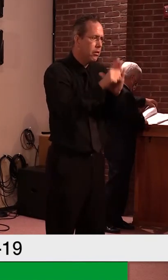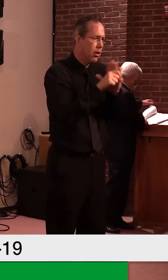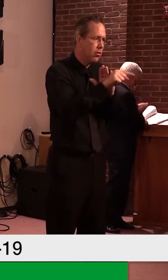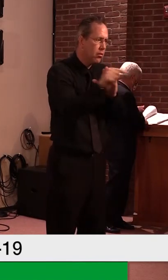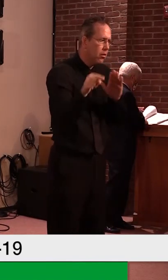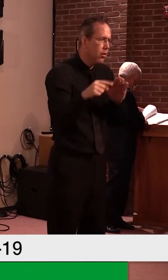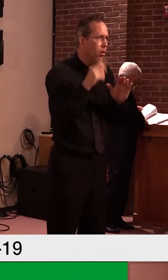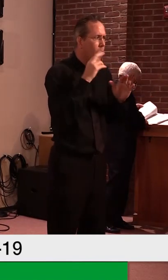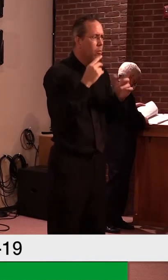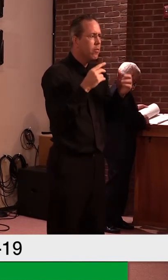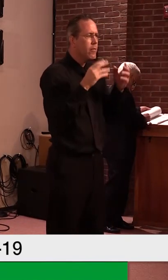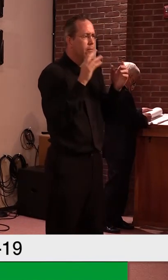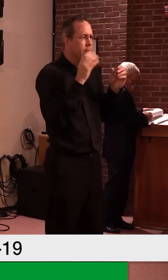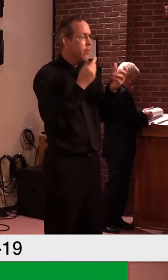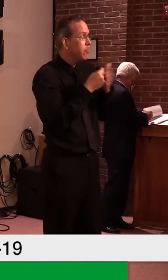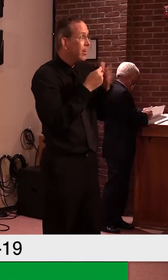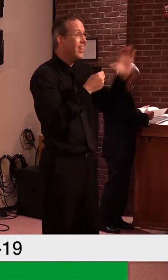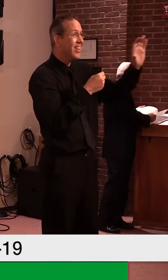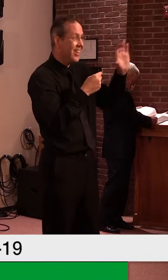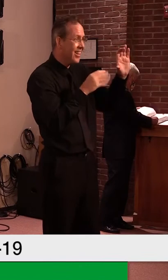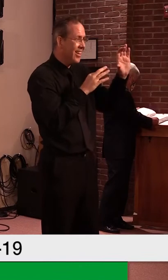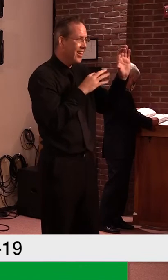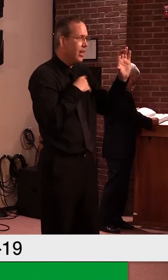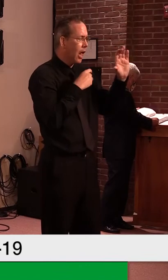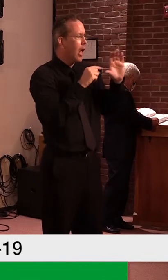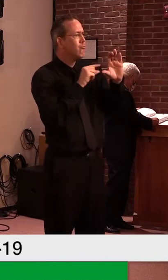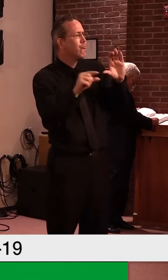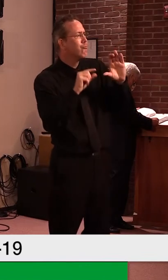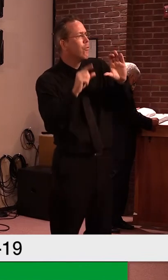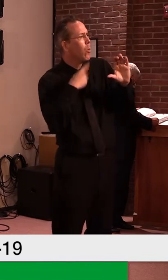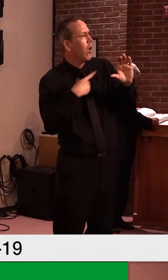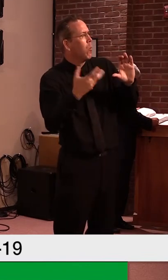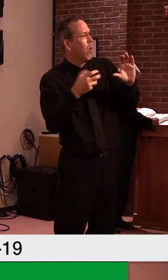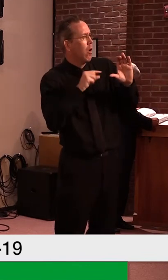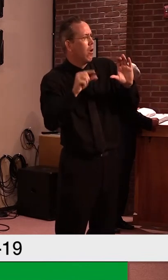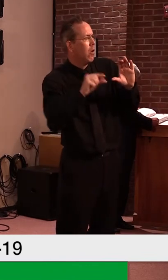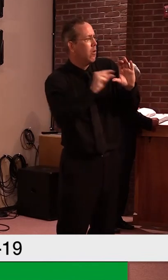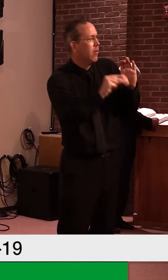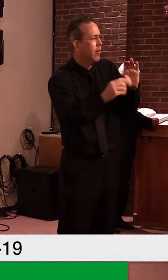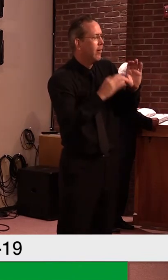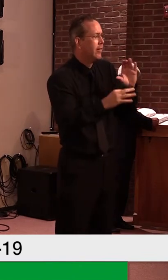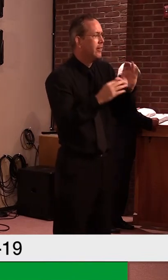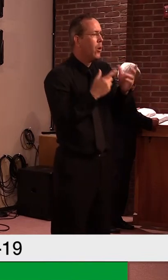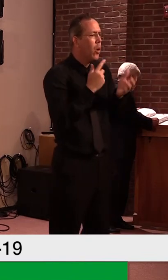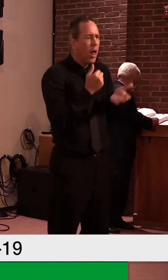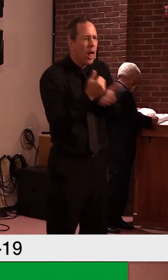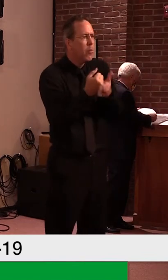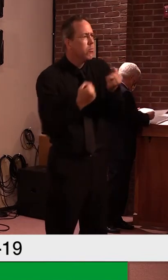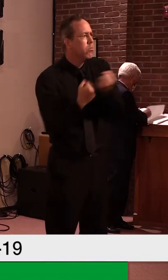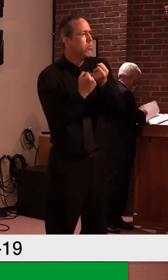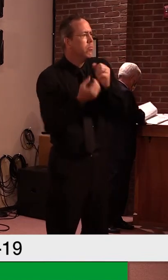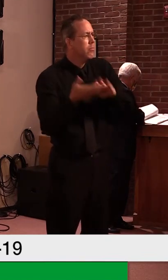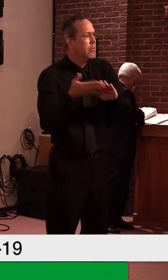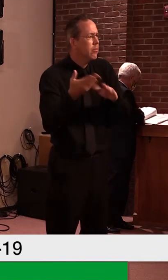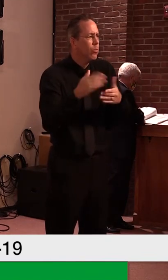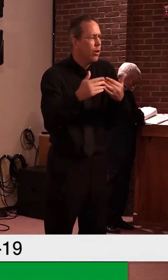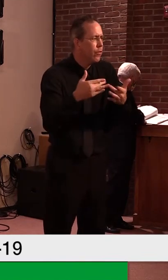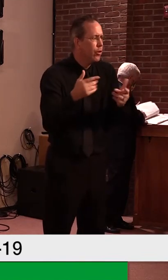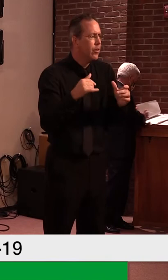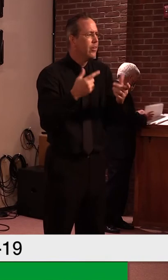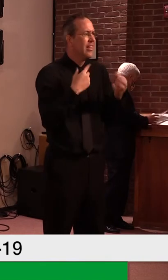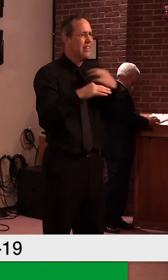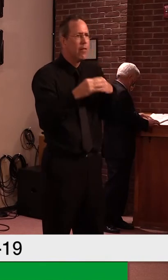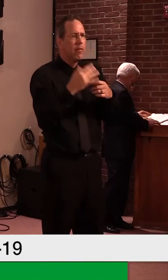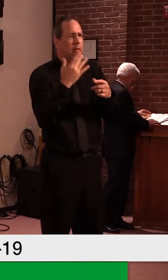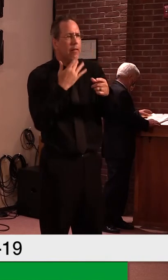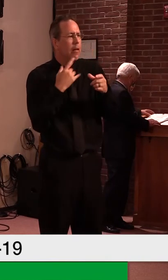invest in areas that would, uh, would help us, uh, in the longer term rather than just look at the short term. Let's look at the